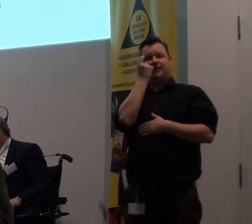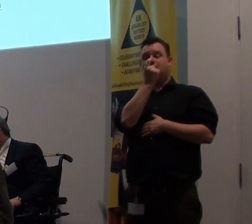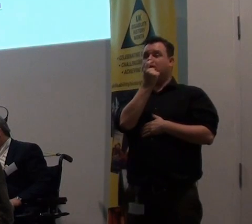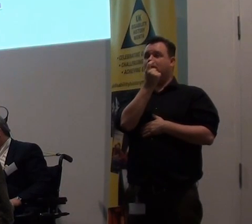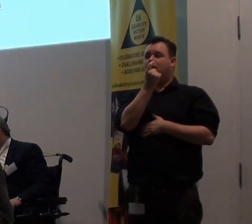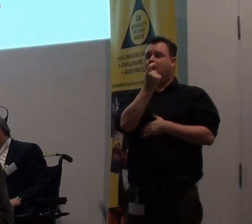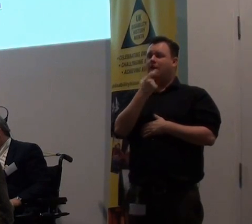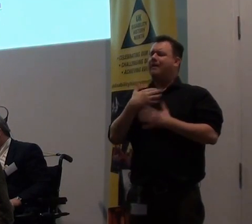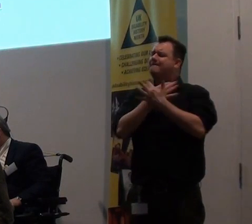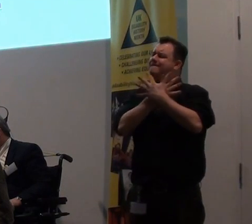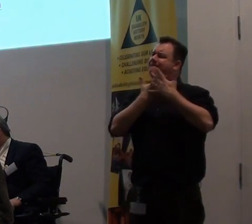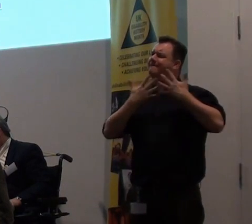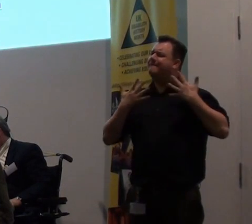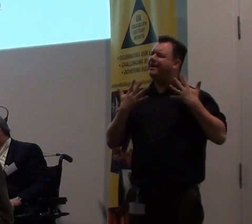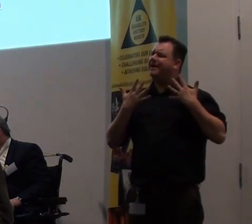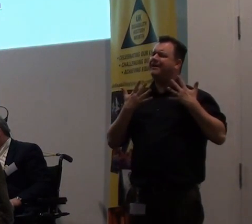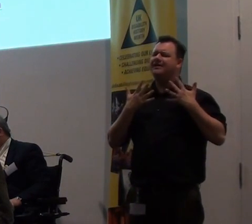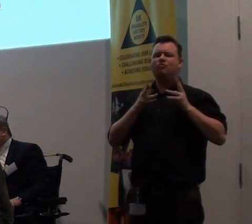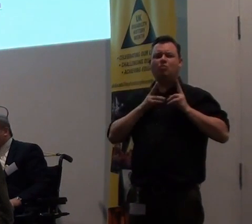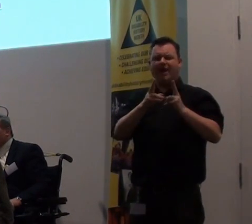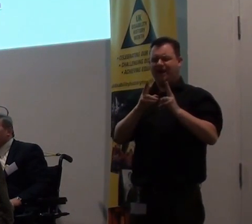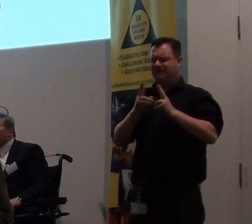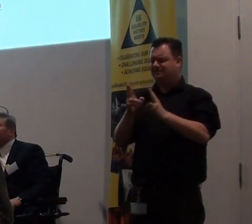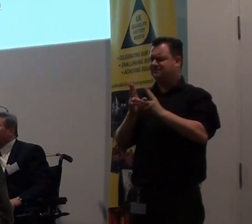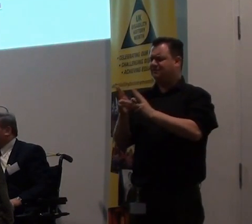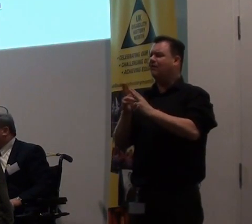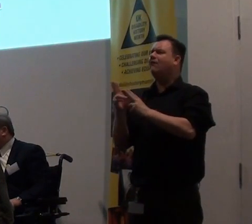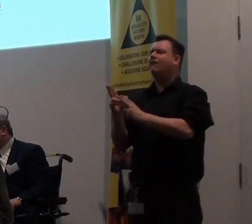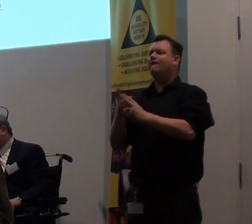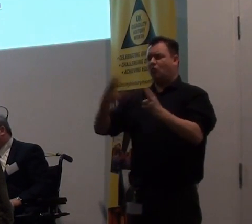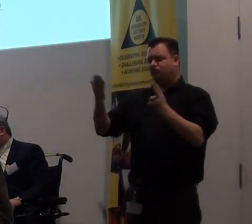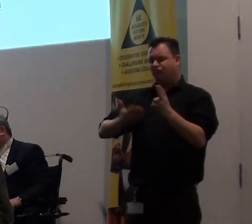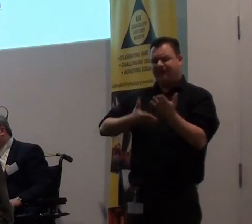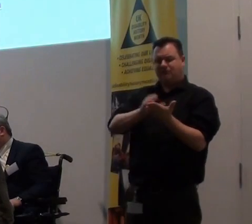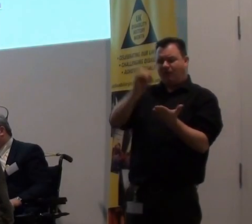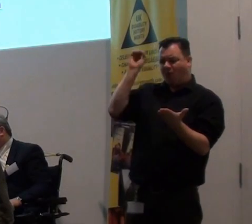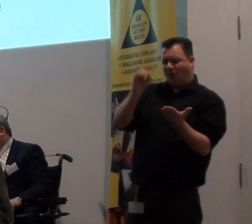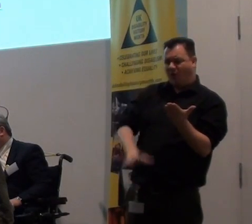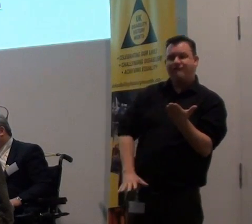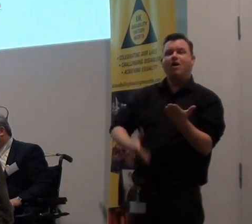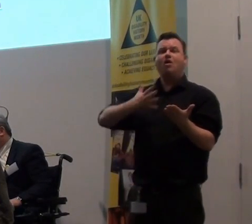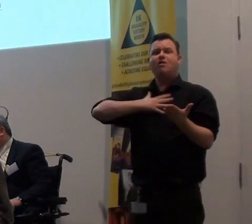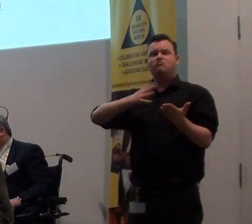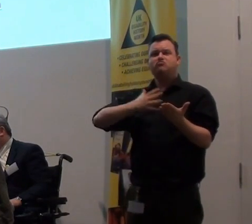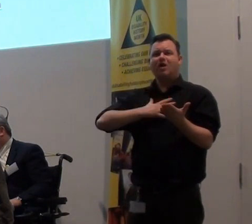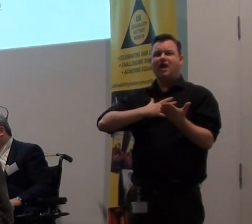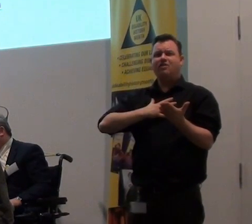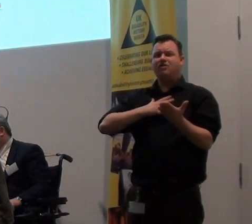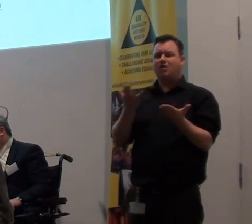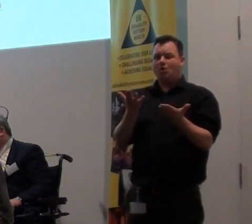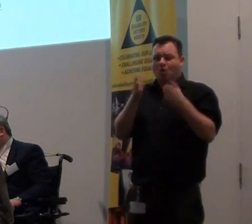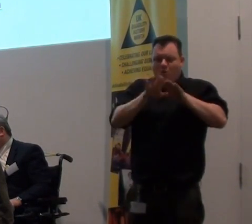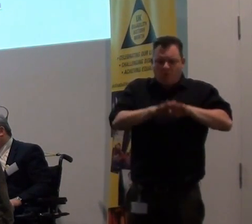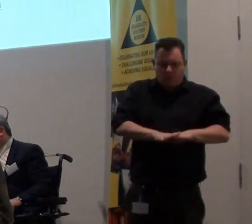many different ways of taking life away. We can extinguish breath or forcibly disconnect.